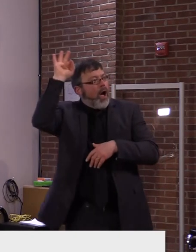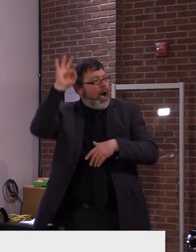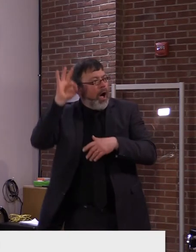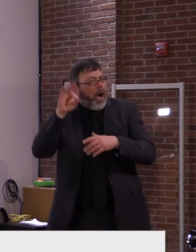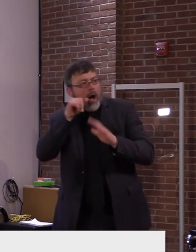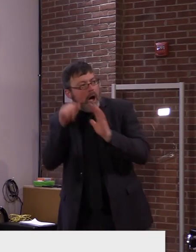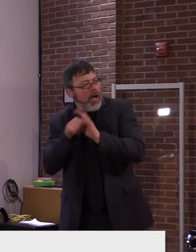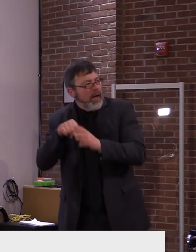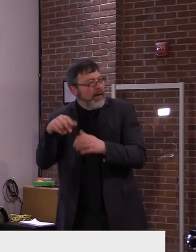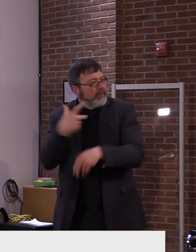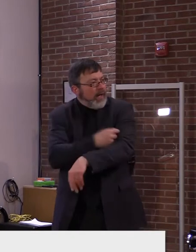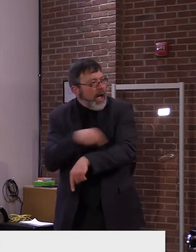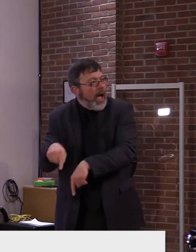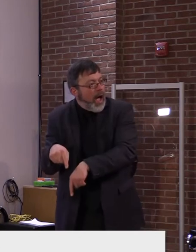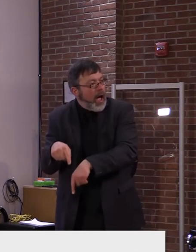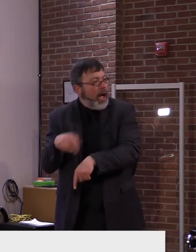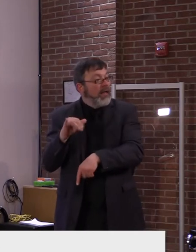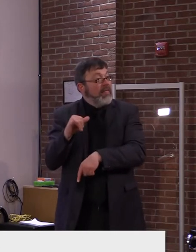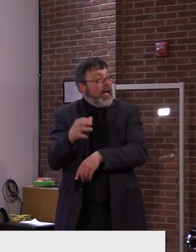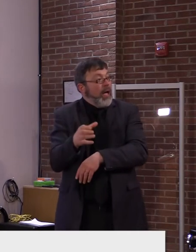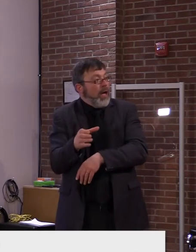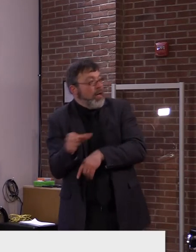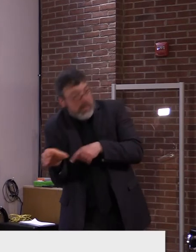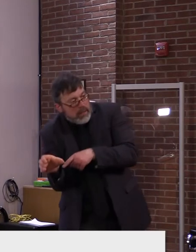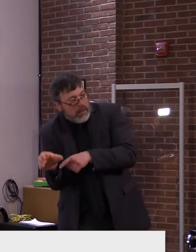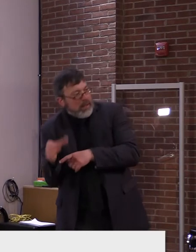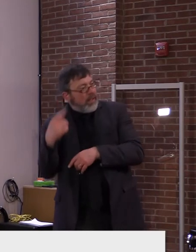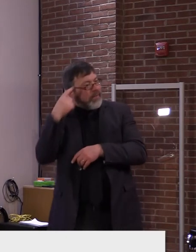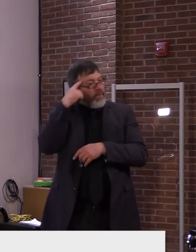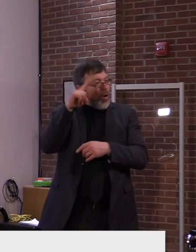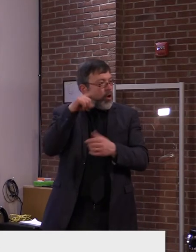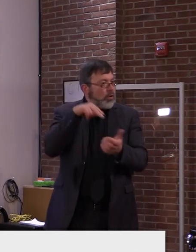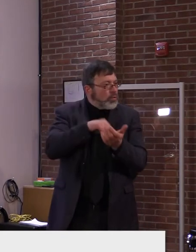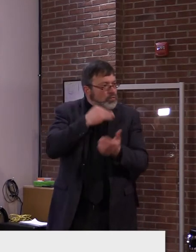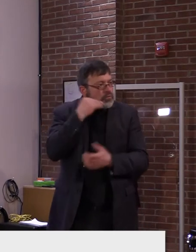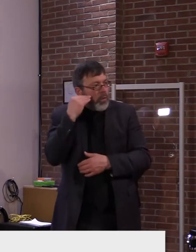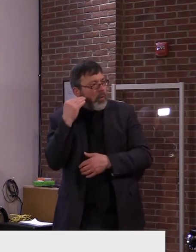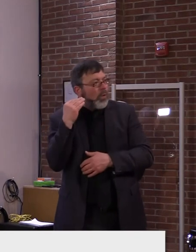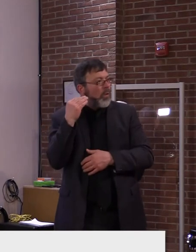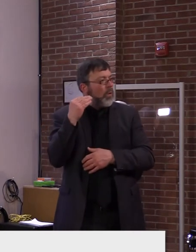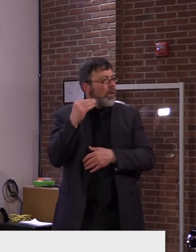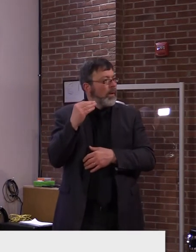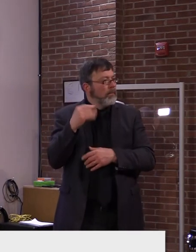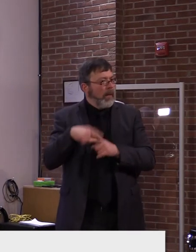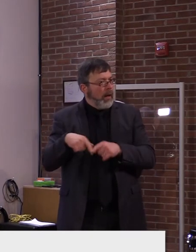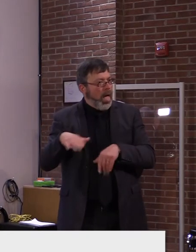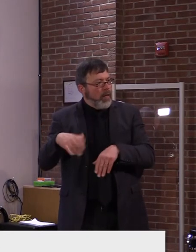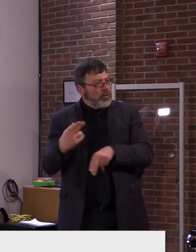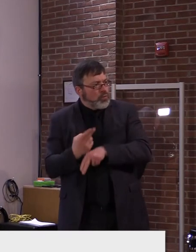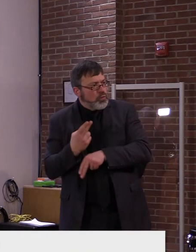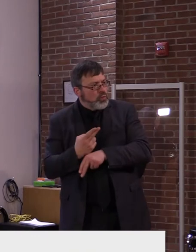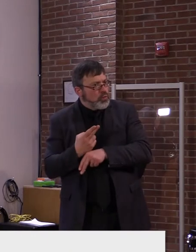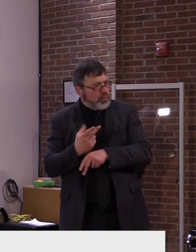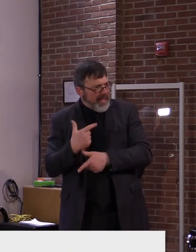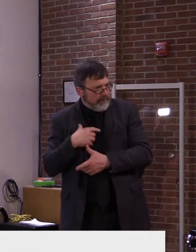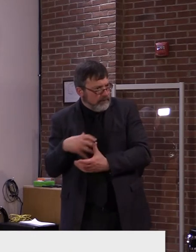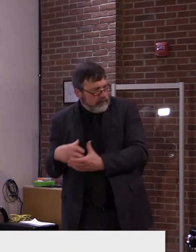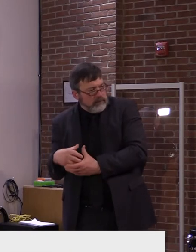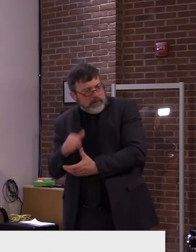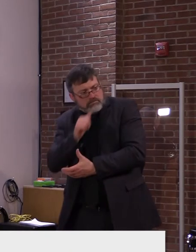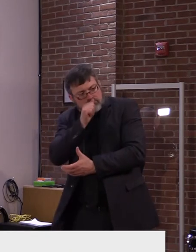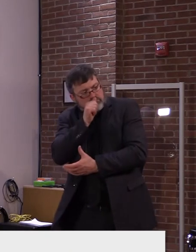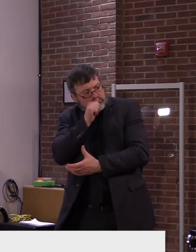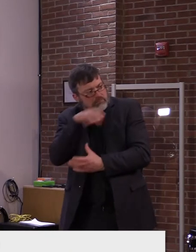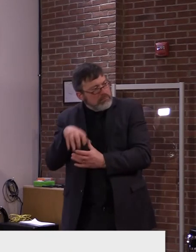homes. Um, and now, um, and they haven't been used and they're trying to, many states are trying to,